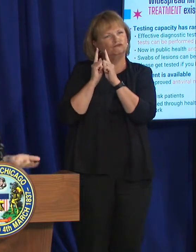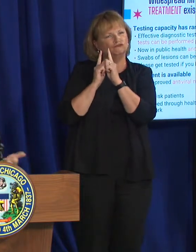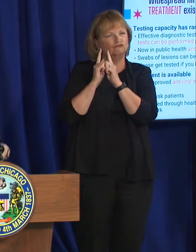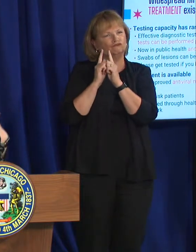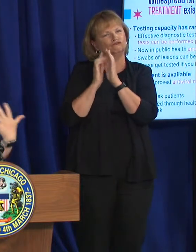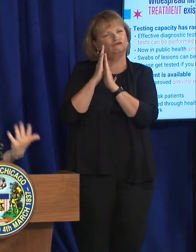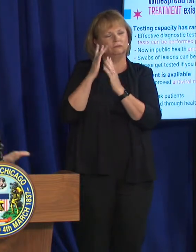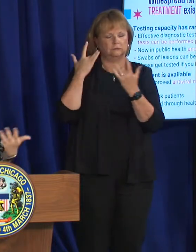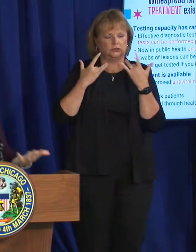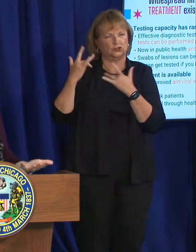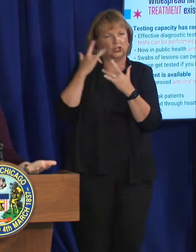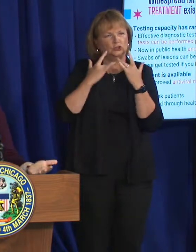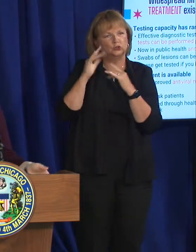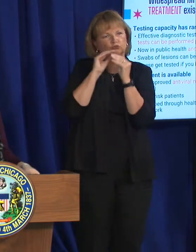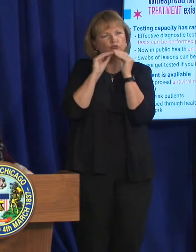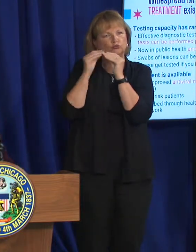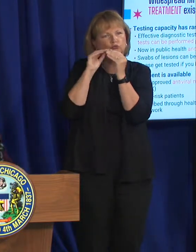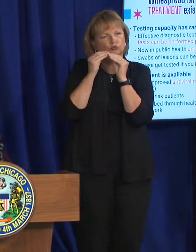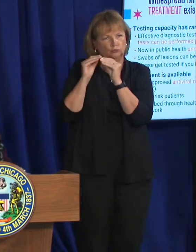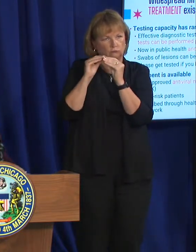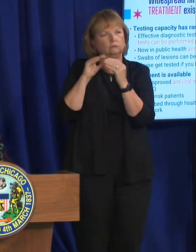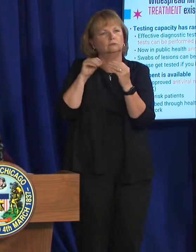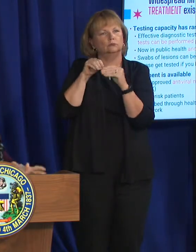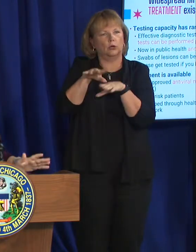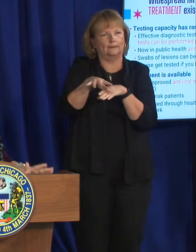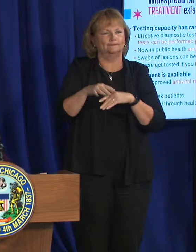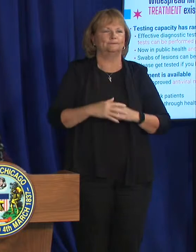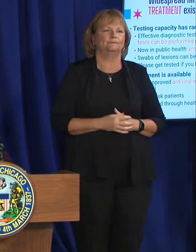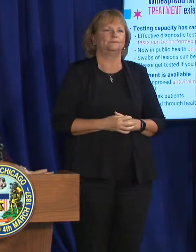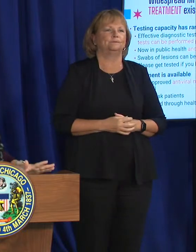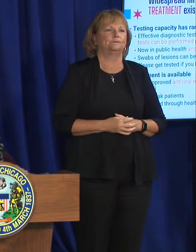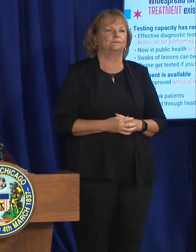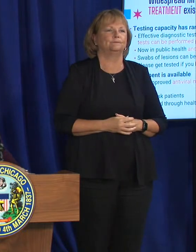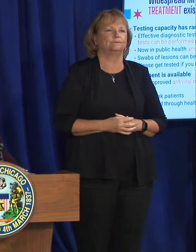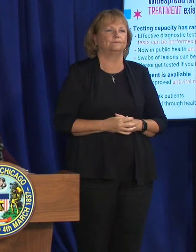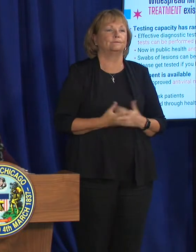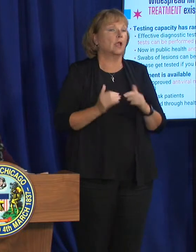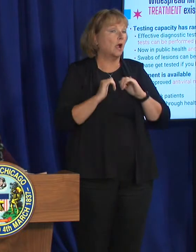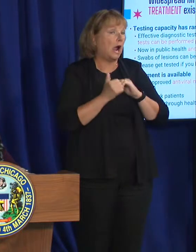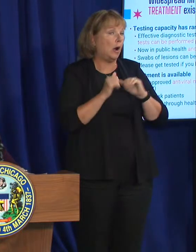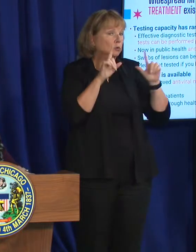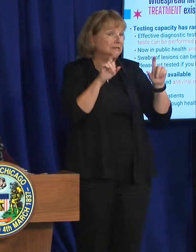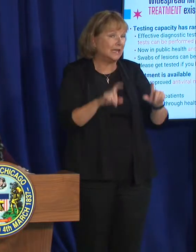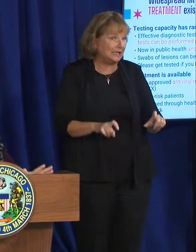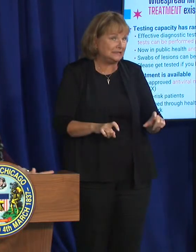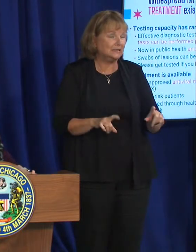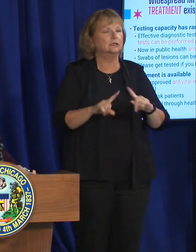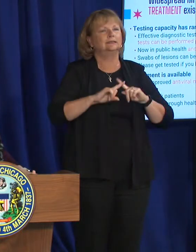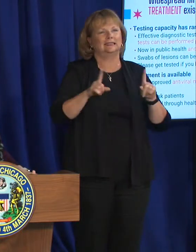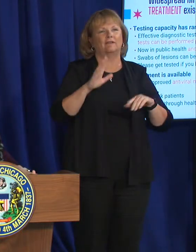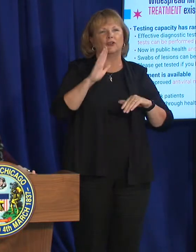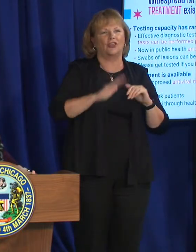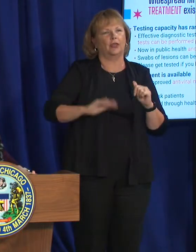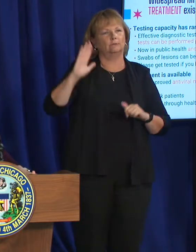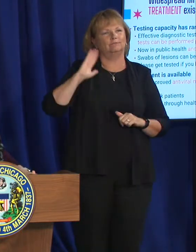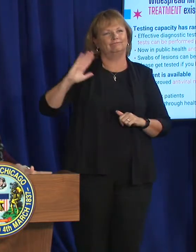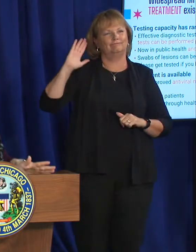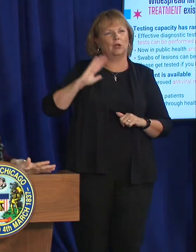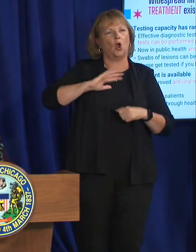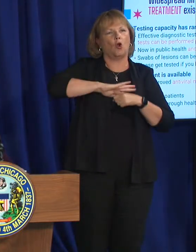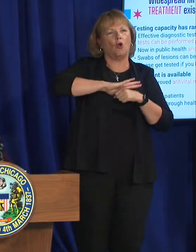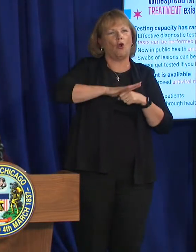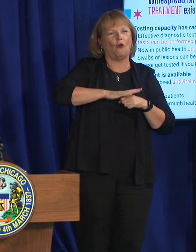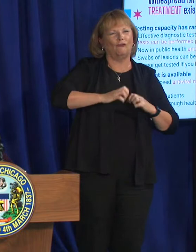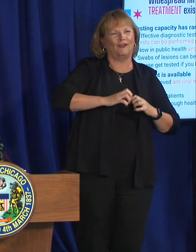skin contact or kissing. So testing capacity, again, different from the early days of COVID,